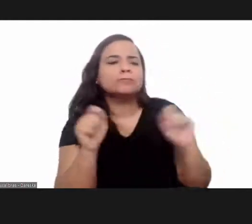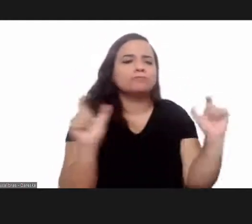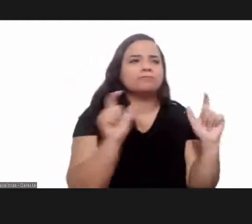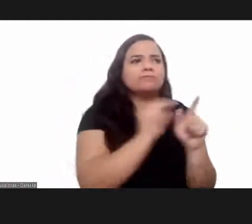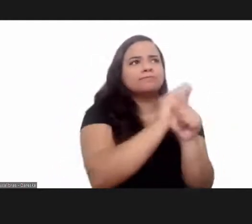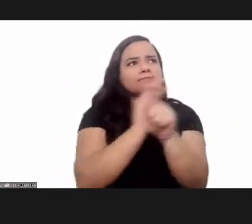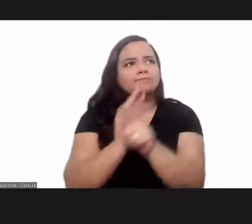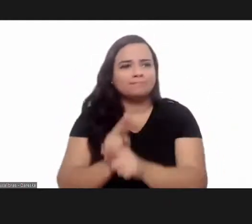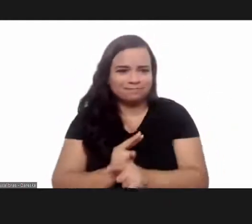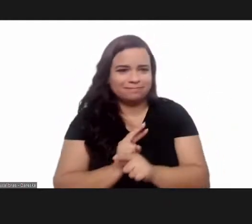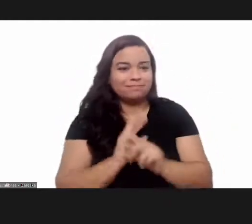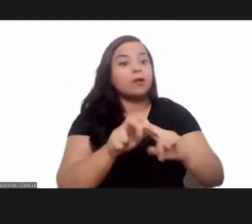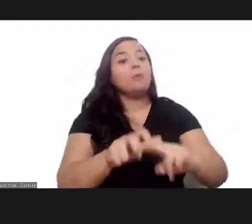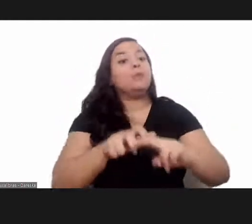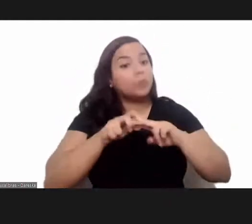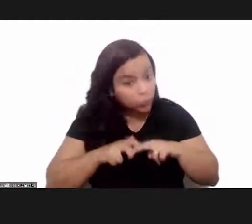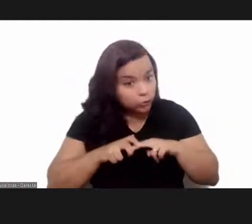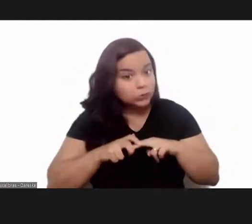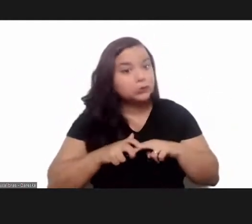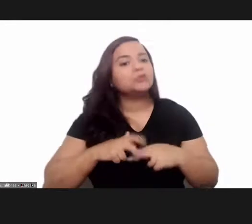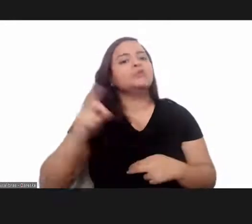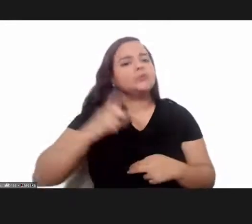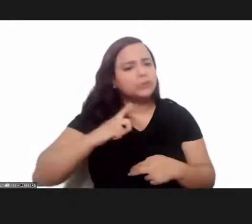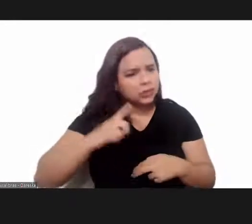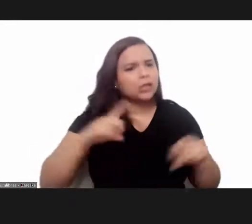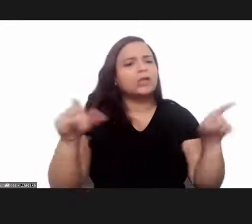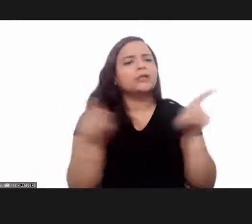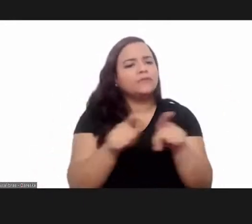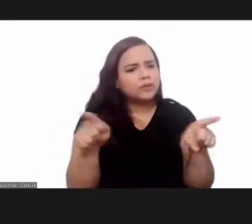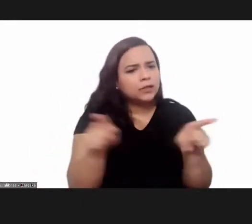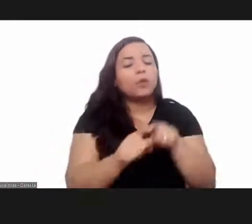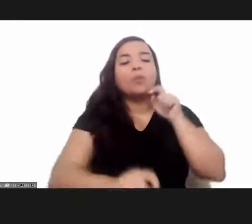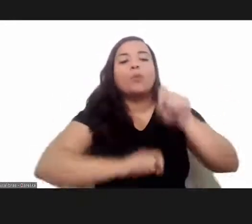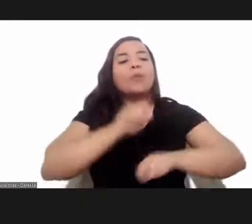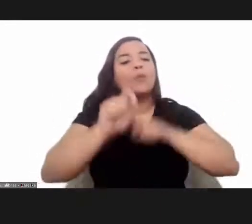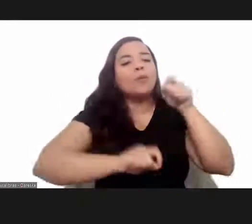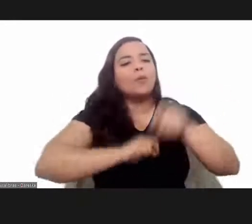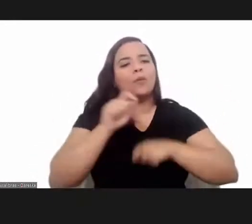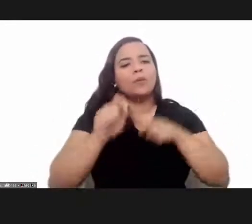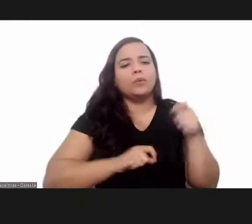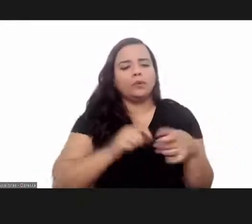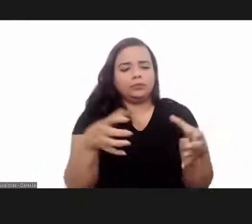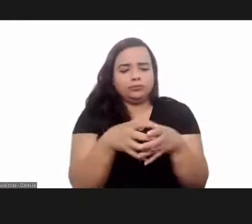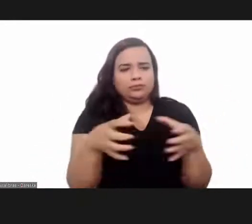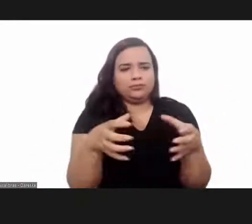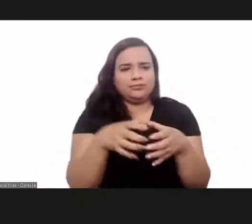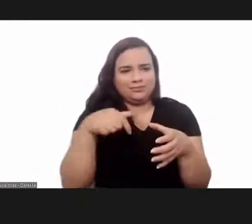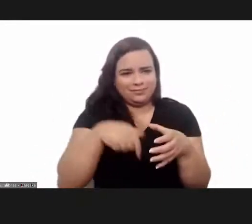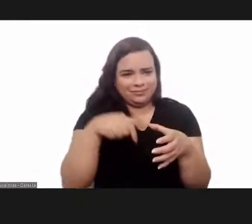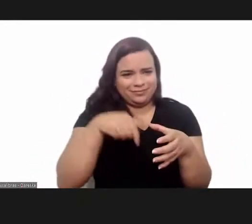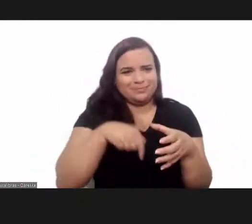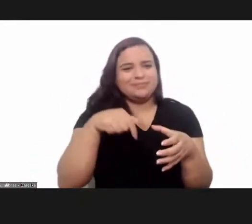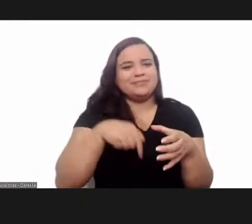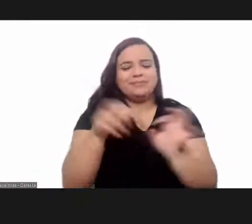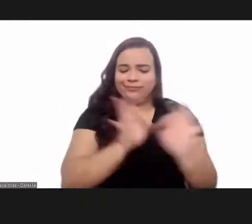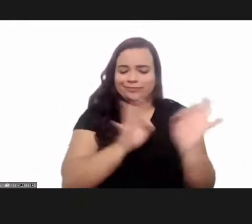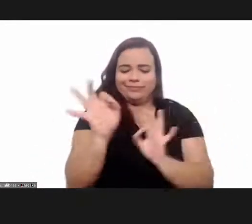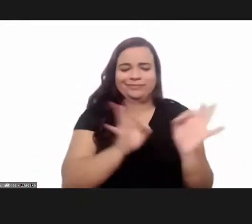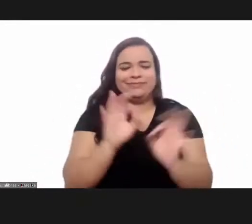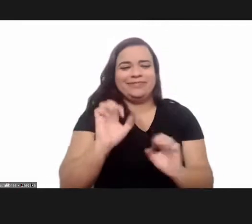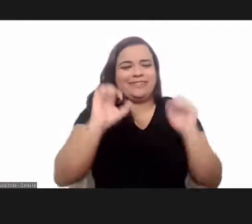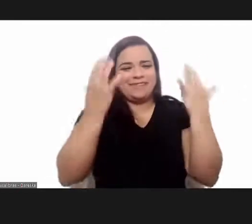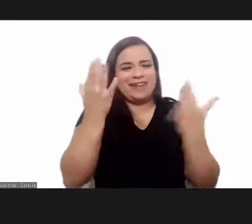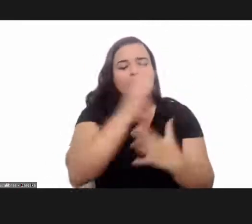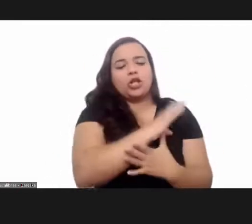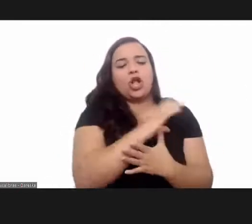surveillance therefore there was all the involvement in the organization of this event and our